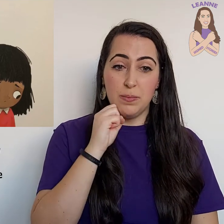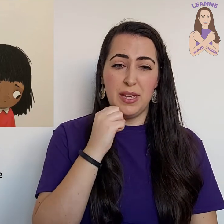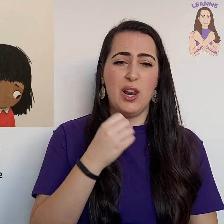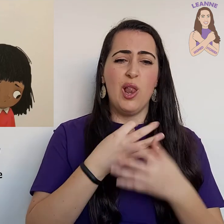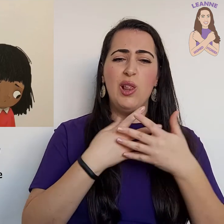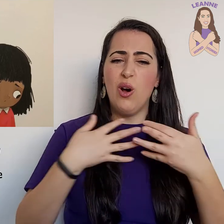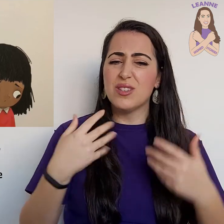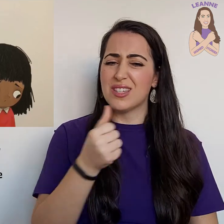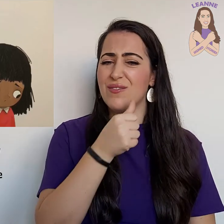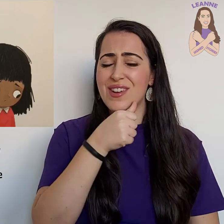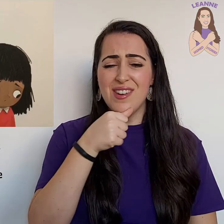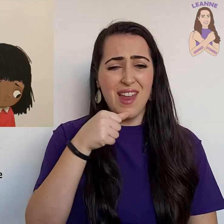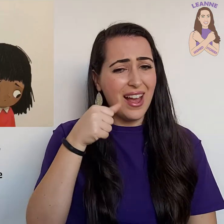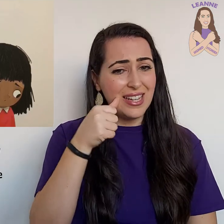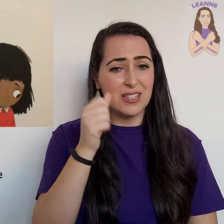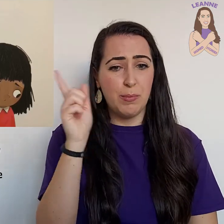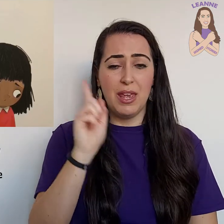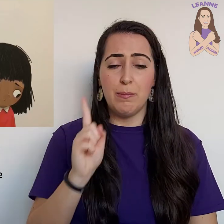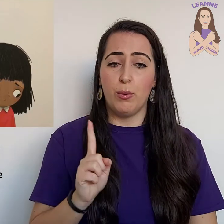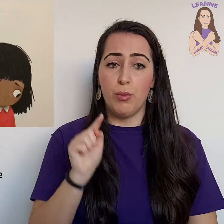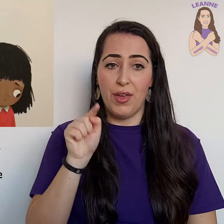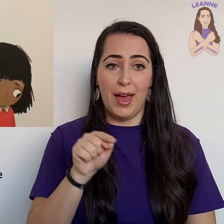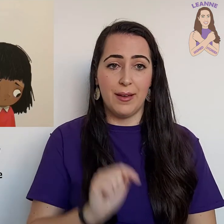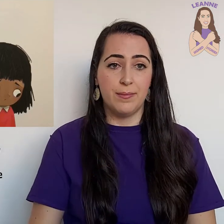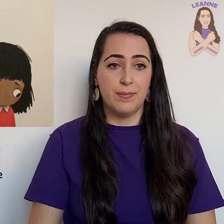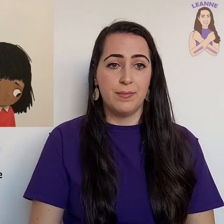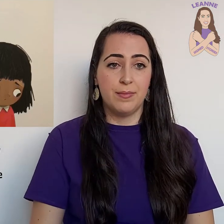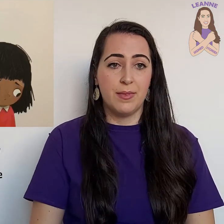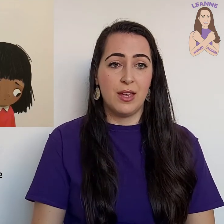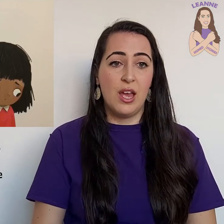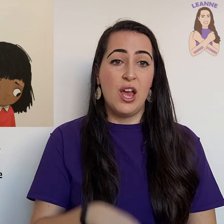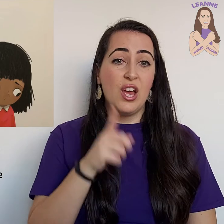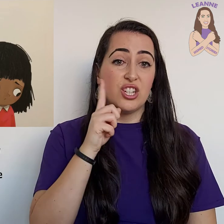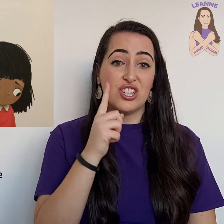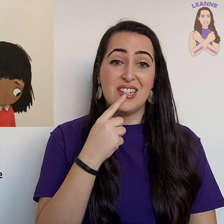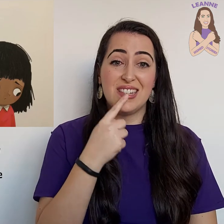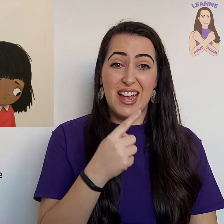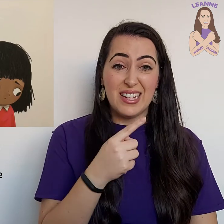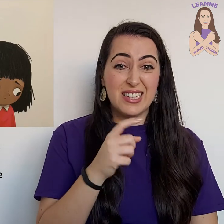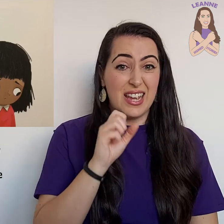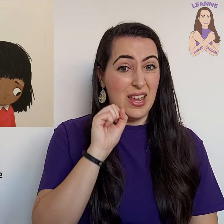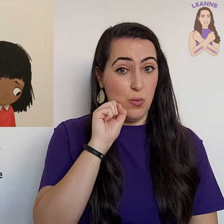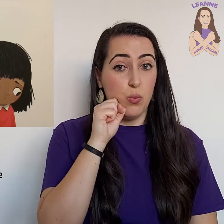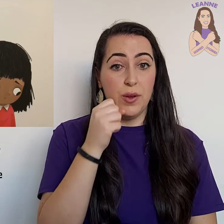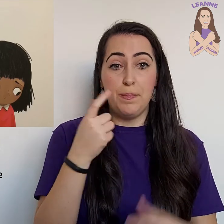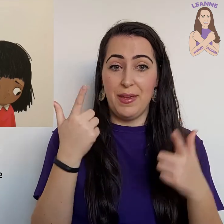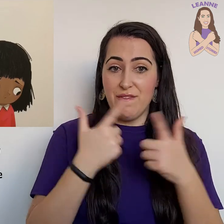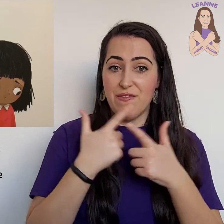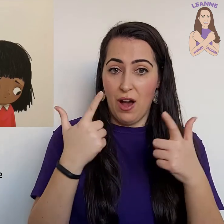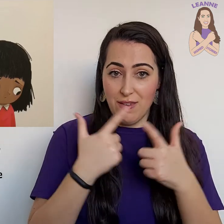be lots of nice people there. She said it would be fun.